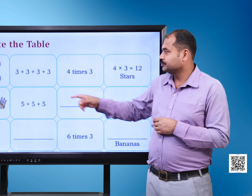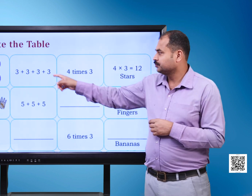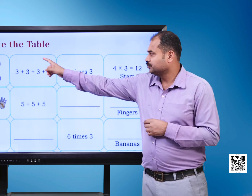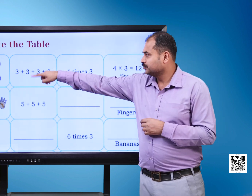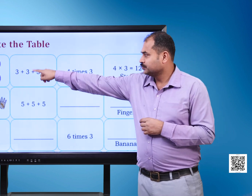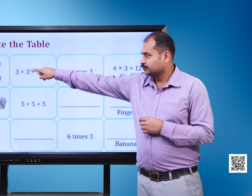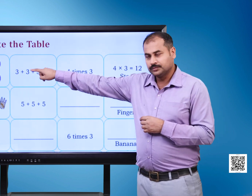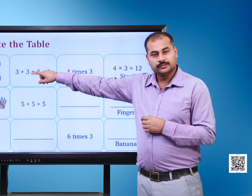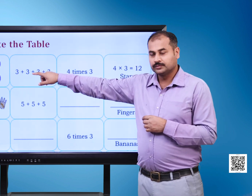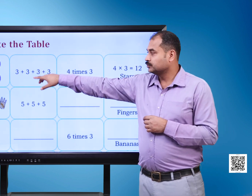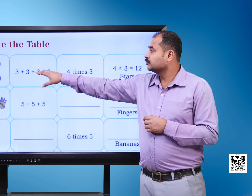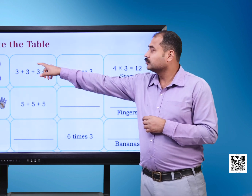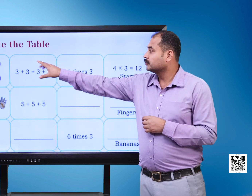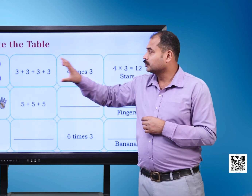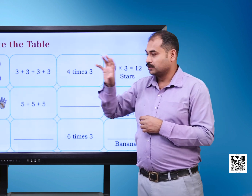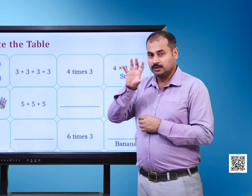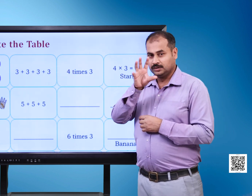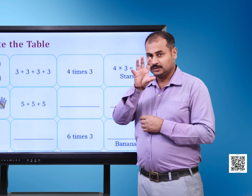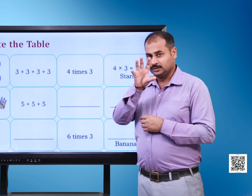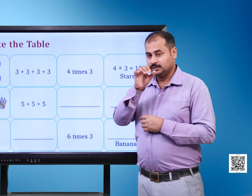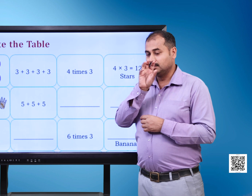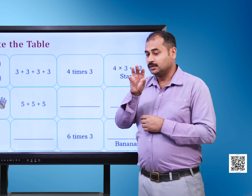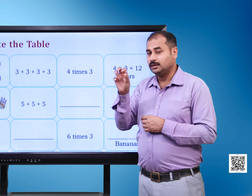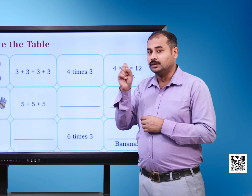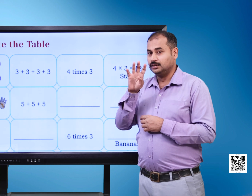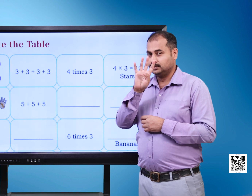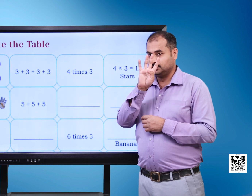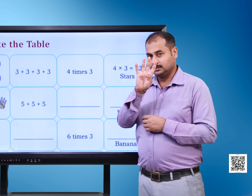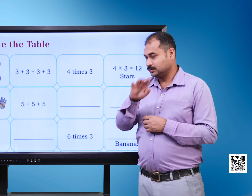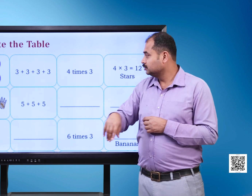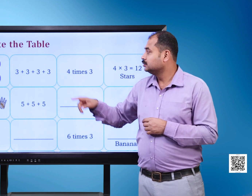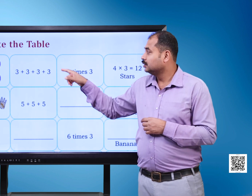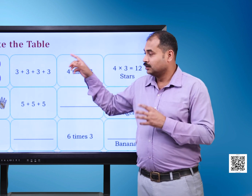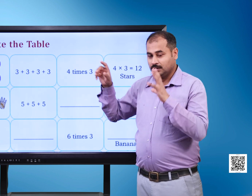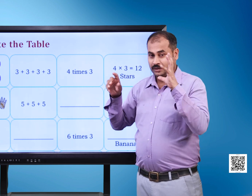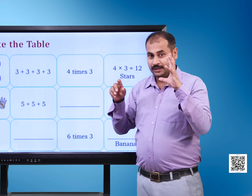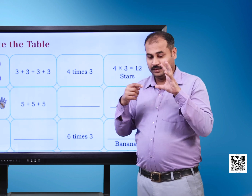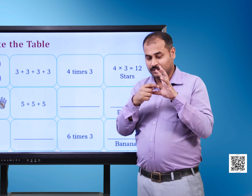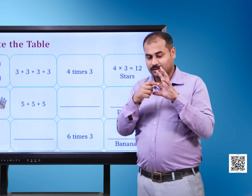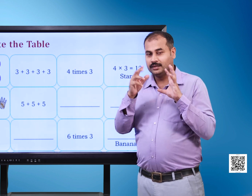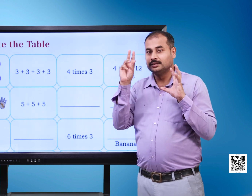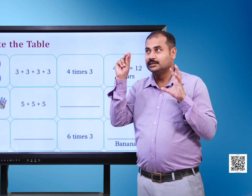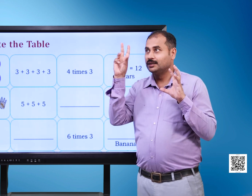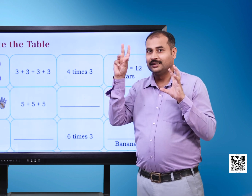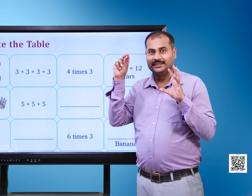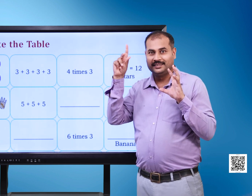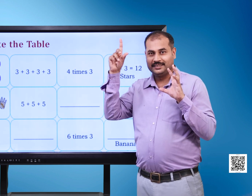The first image is of four circles containing three stars each. So, three